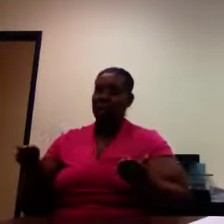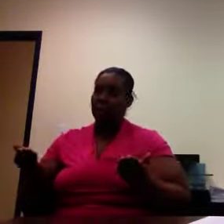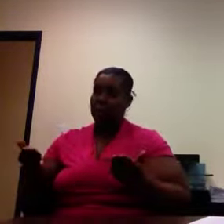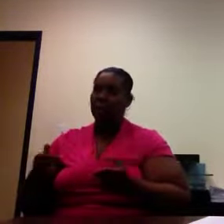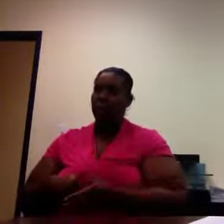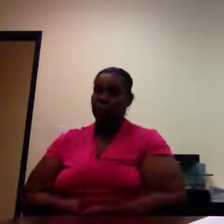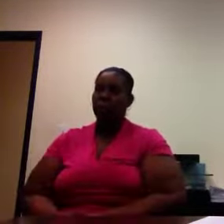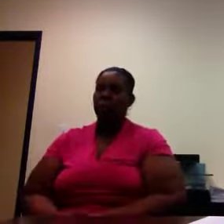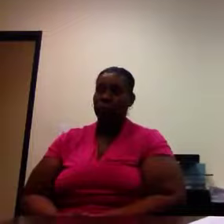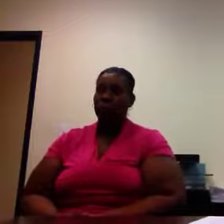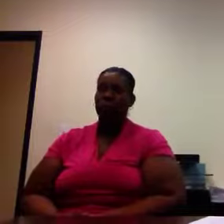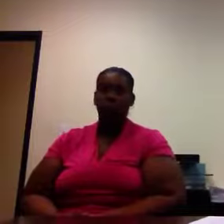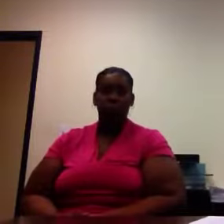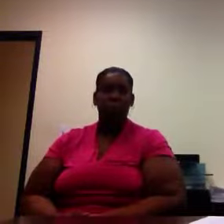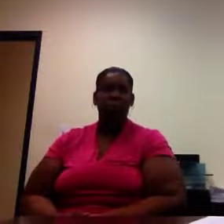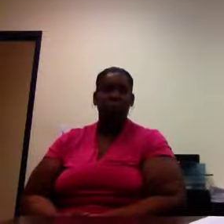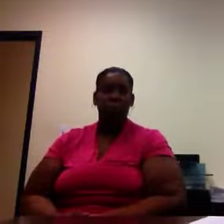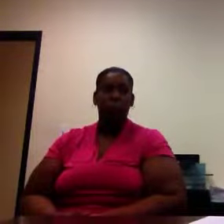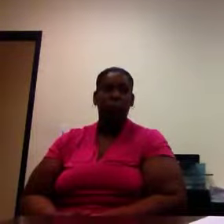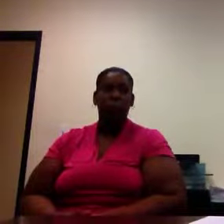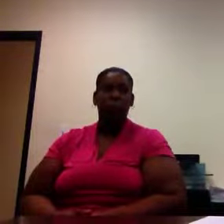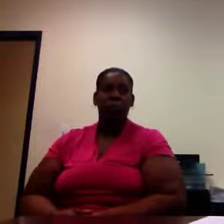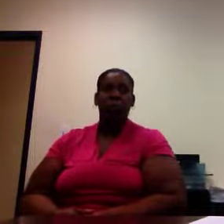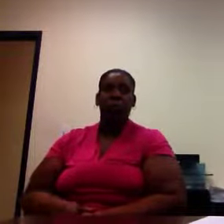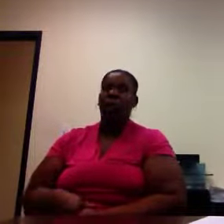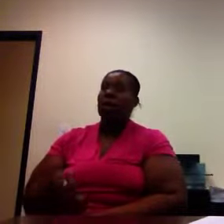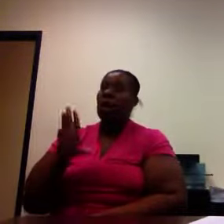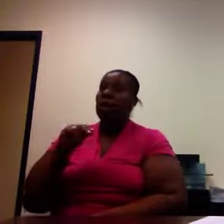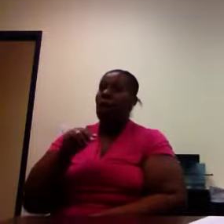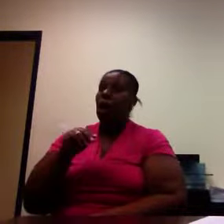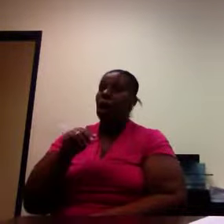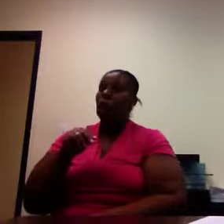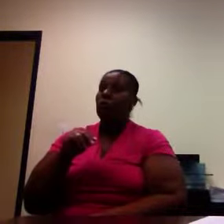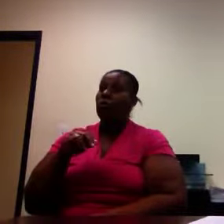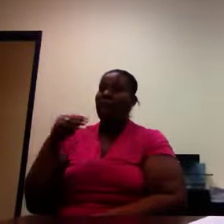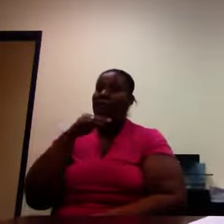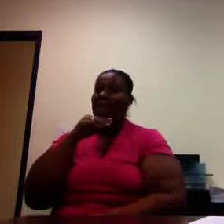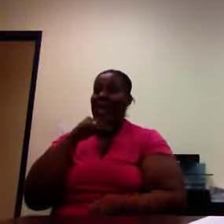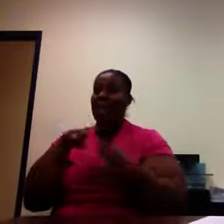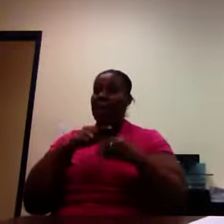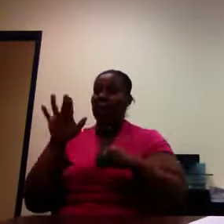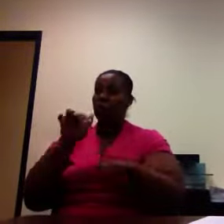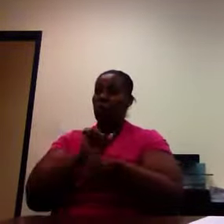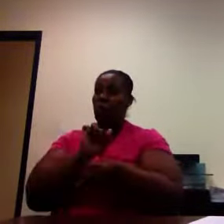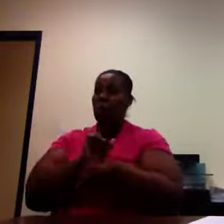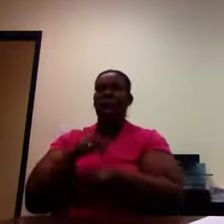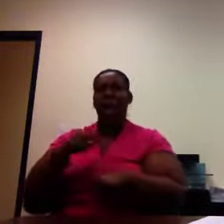Excellent. Everett, please call 7 No falsification or production information in any way.-0-0-1.